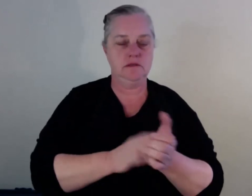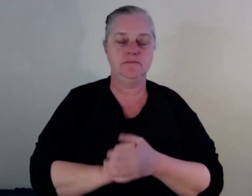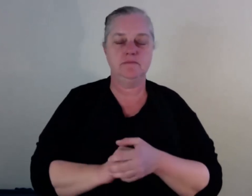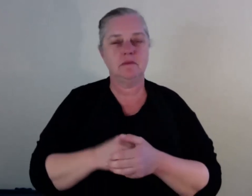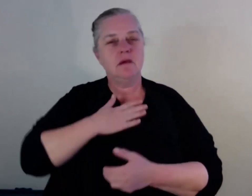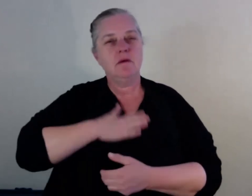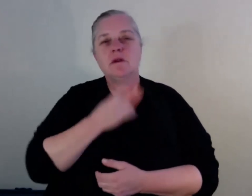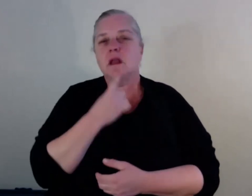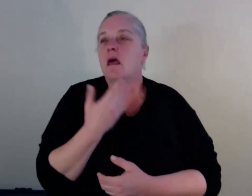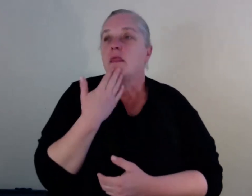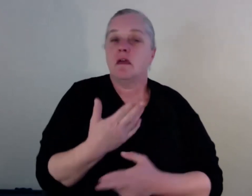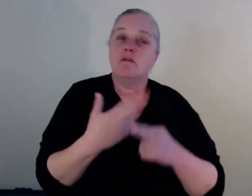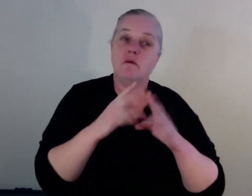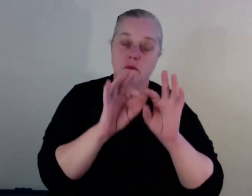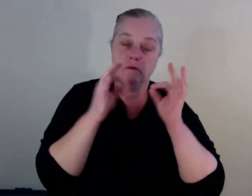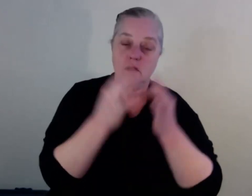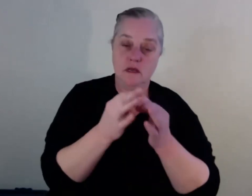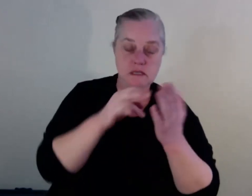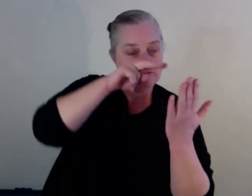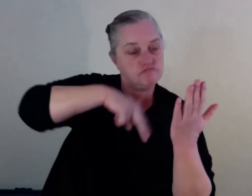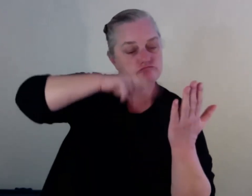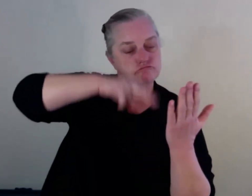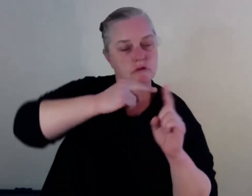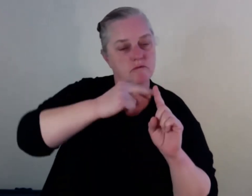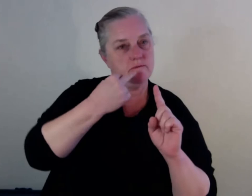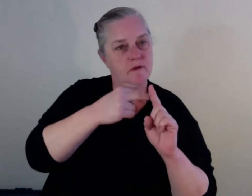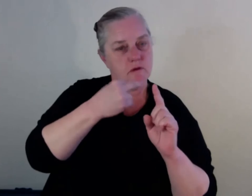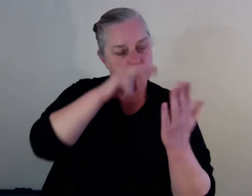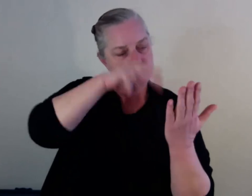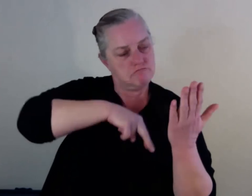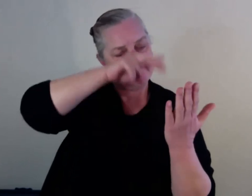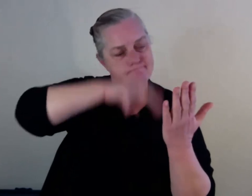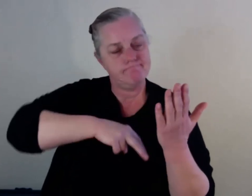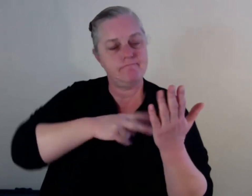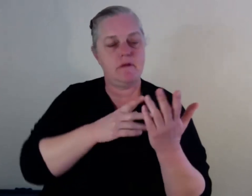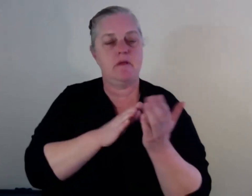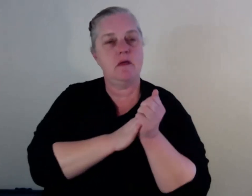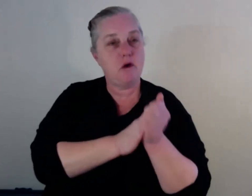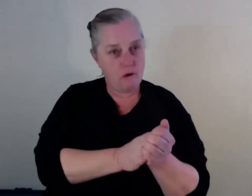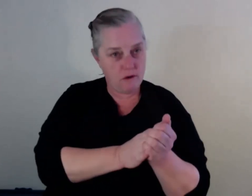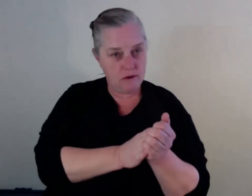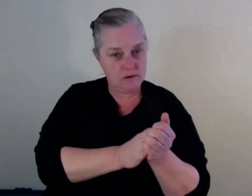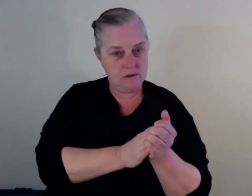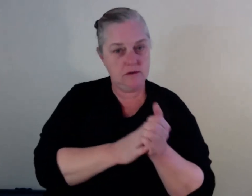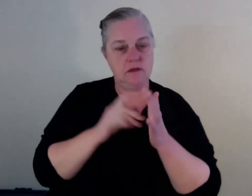Daymec, Acorn Health, ADAN and